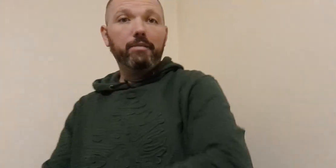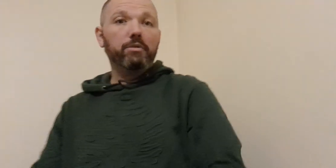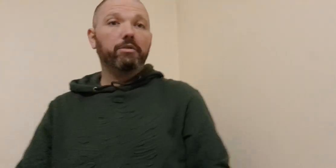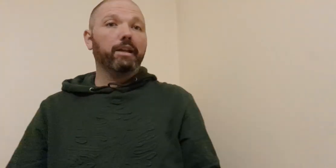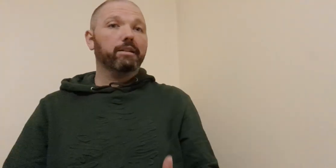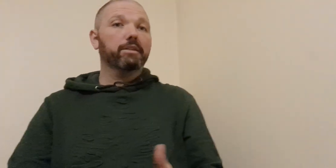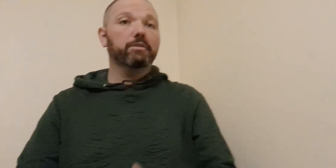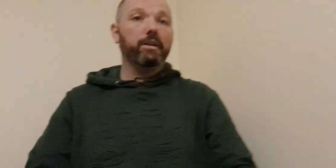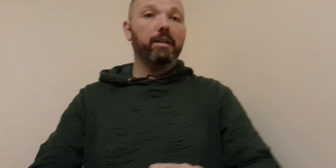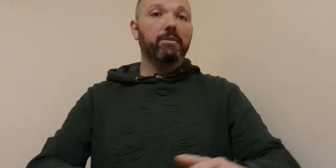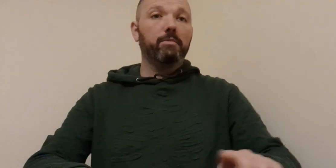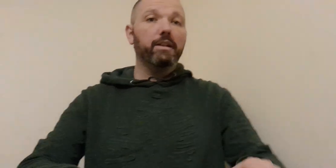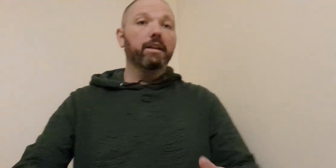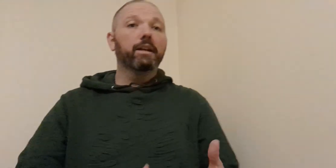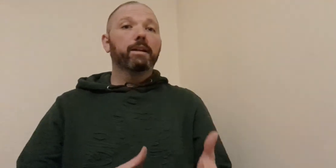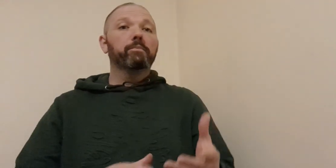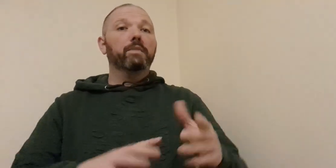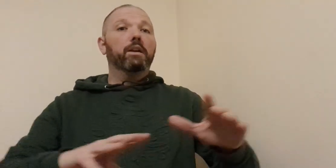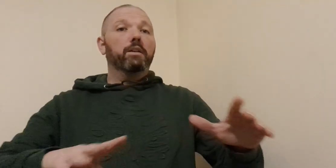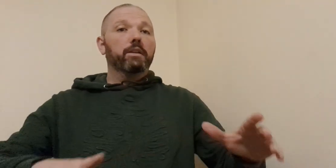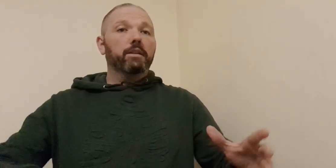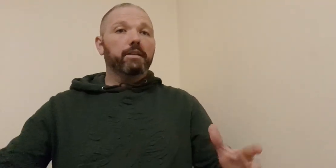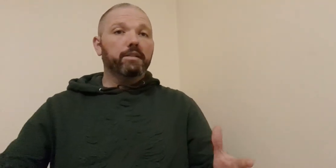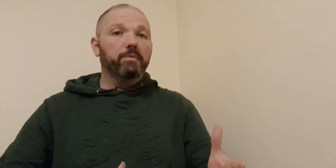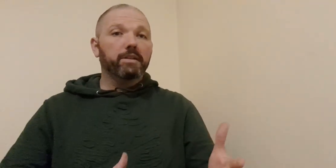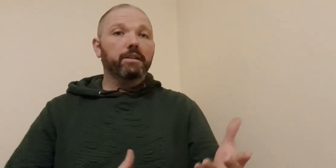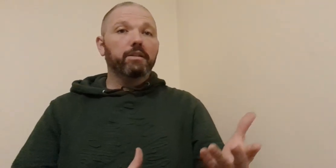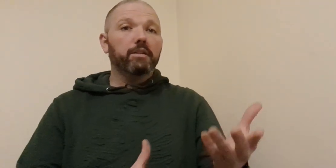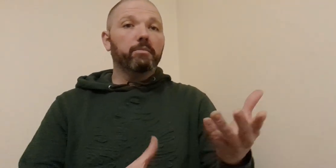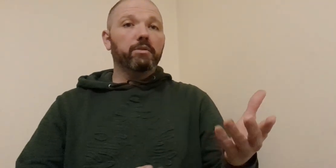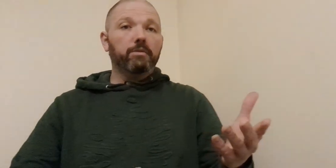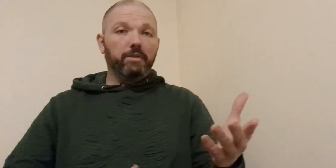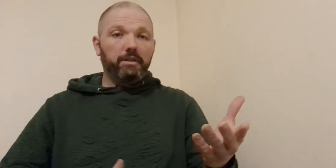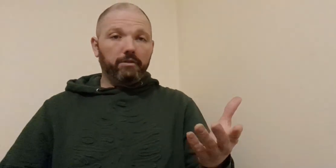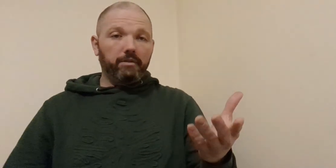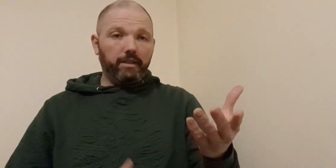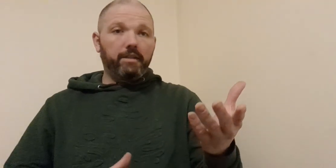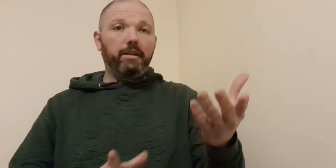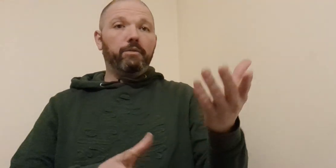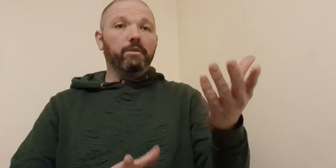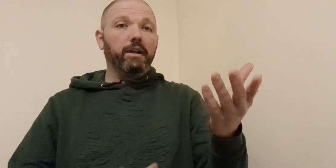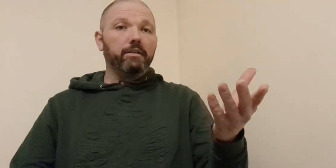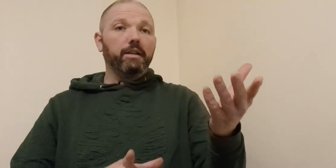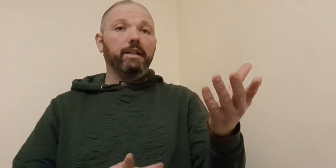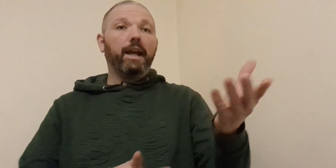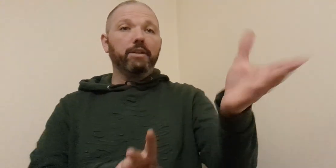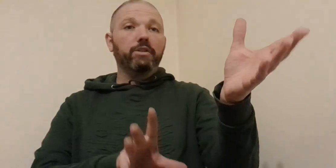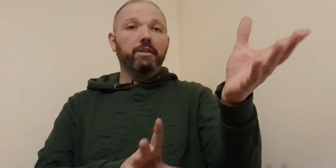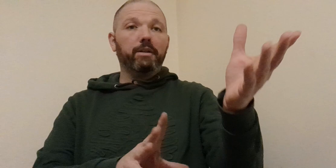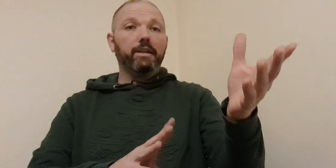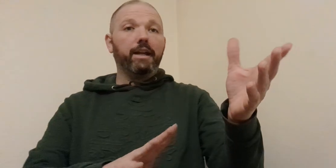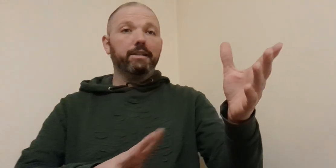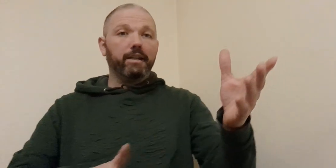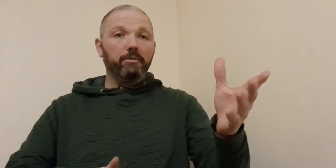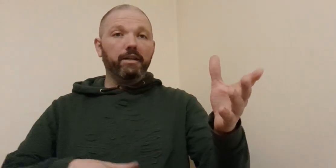elbow crank like go as well. This particular like a manoeuvre like if you've got a catch like go on the hand anyway